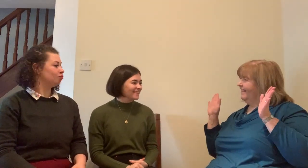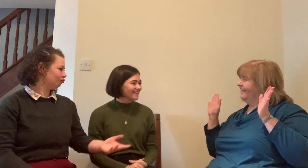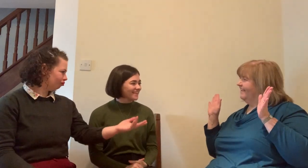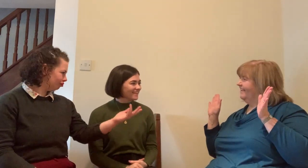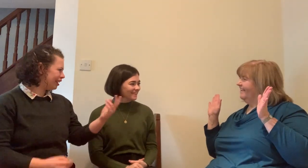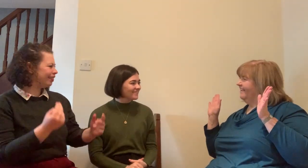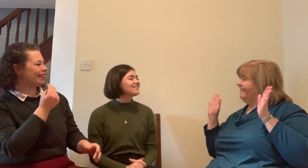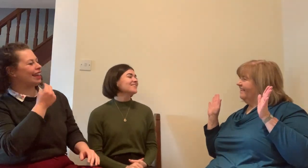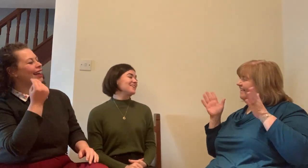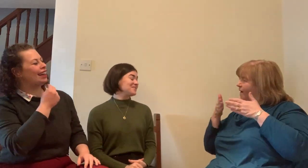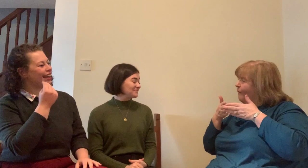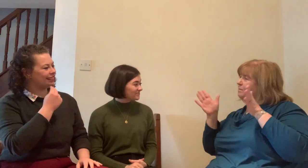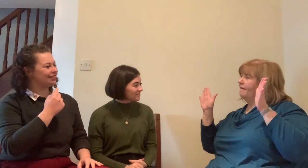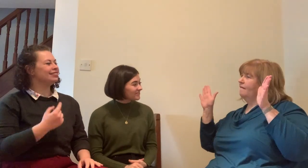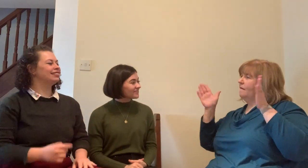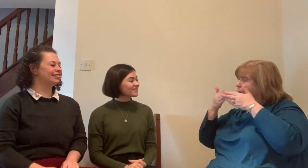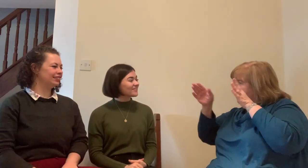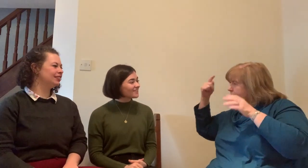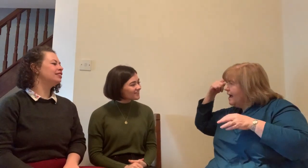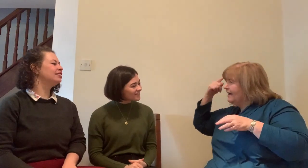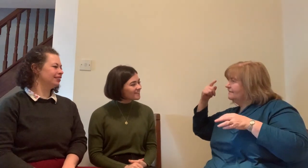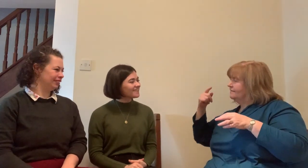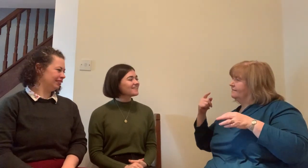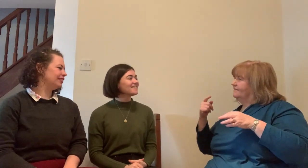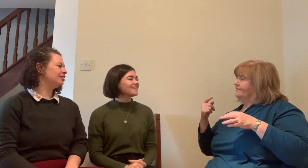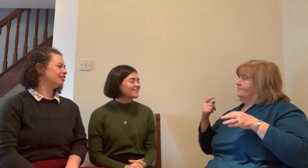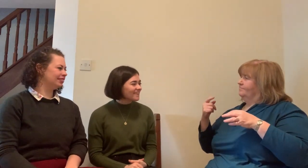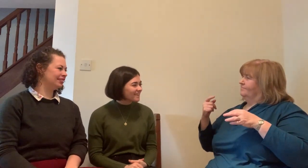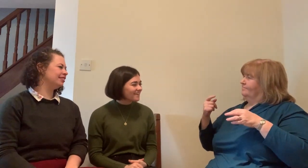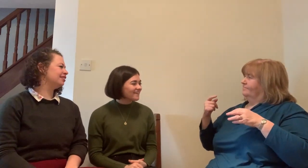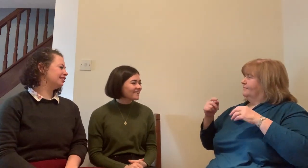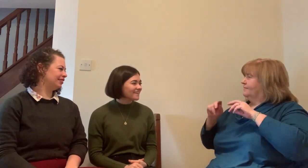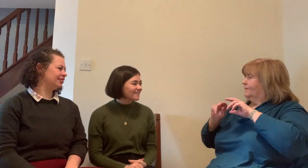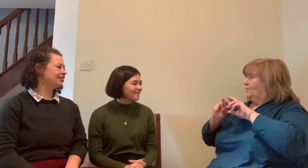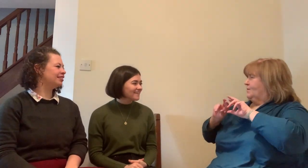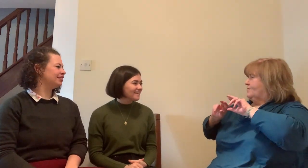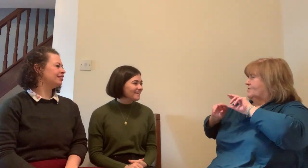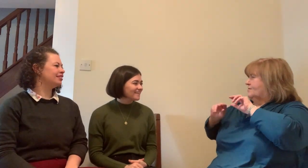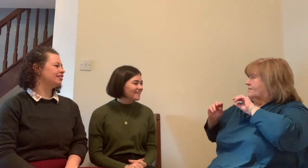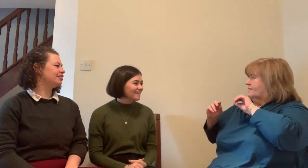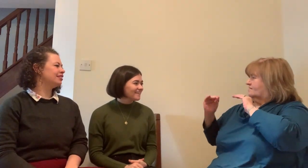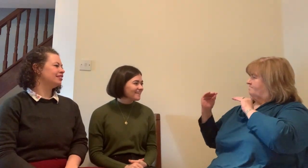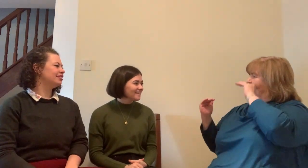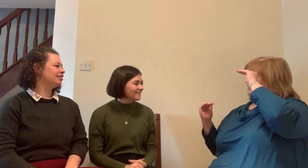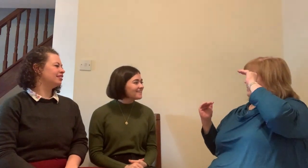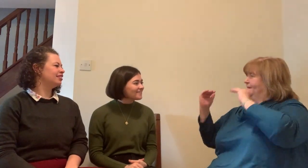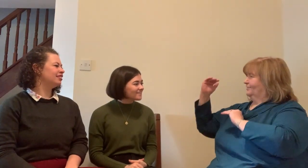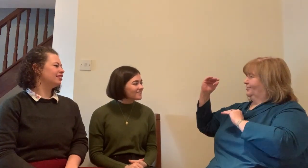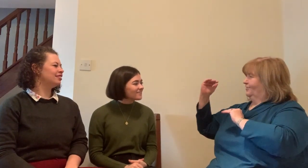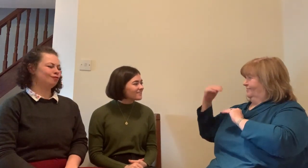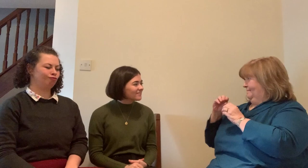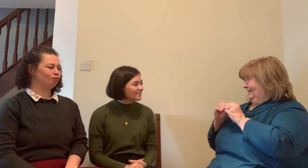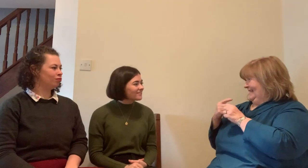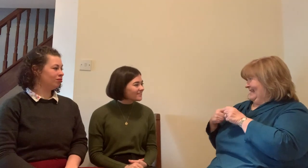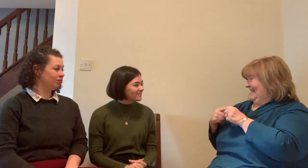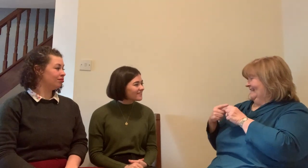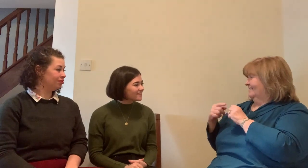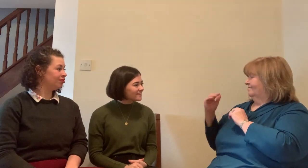I've been Kira I've been Romy and you've been listening to The Lean make sure to follow us on Twitter Instagram Facebook